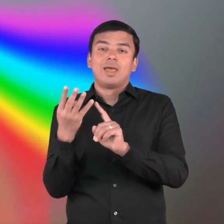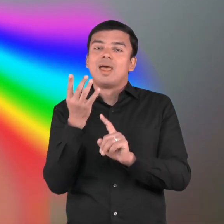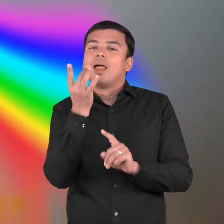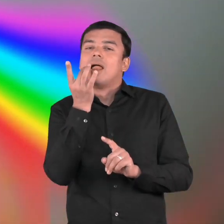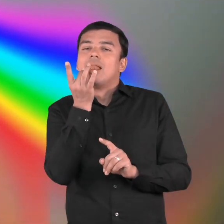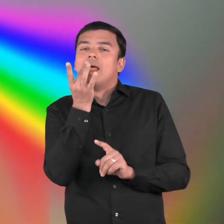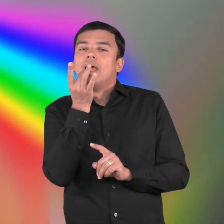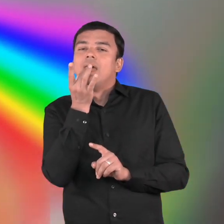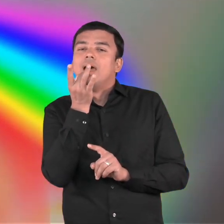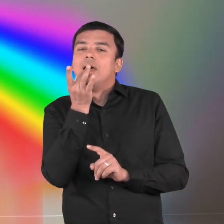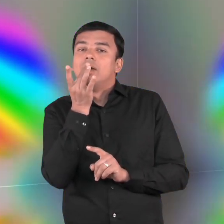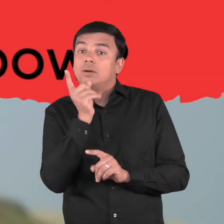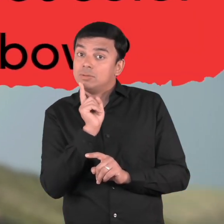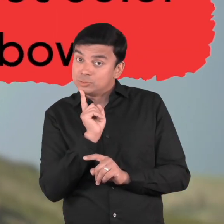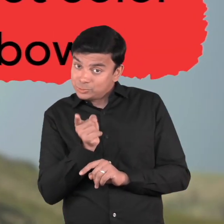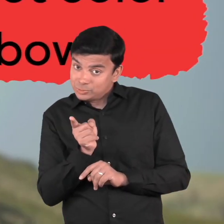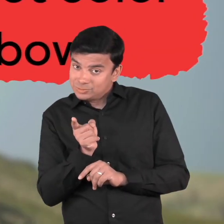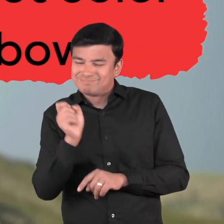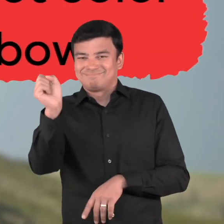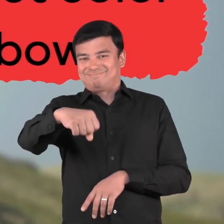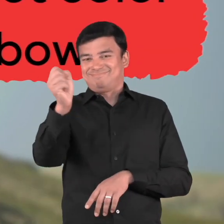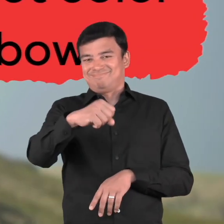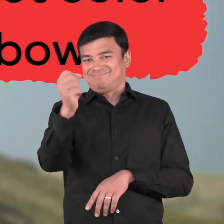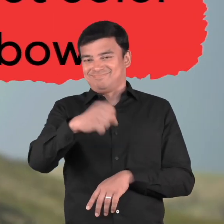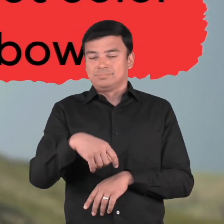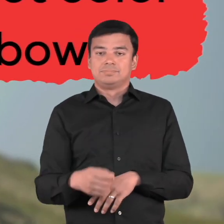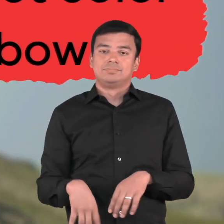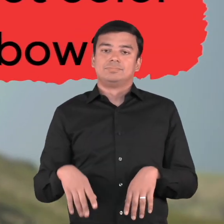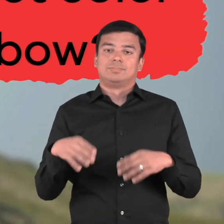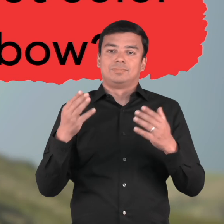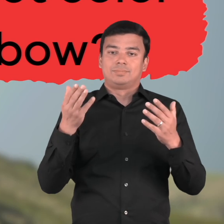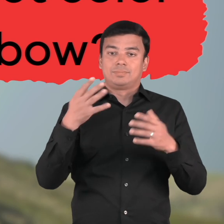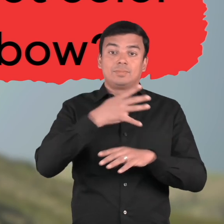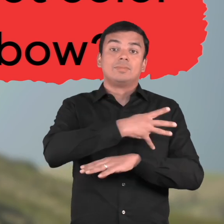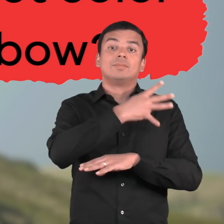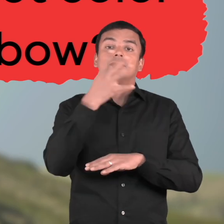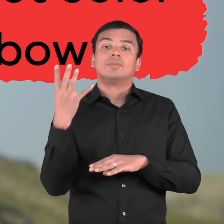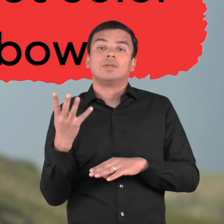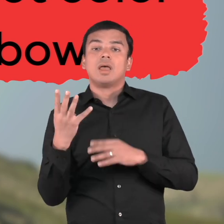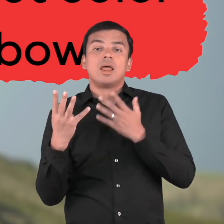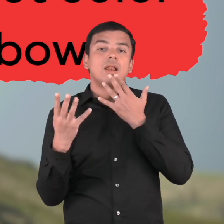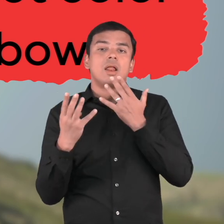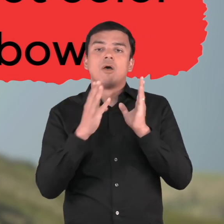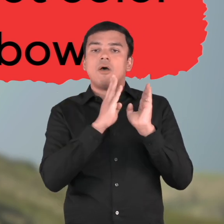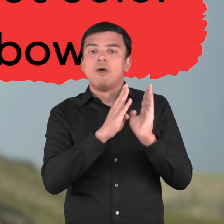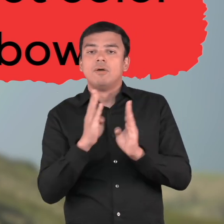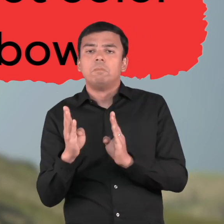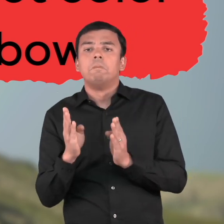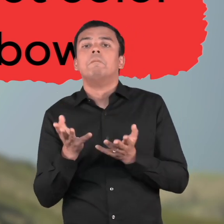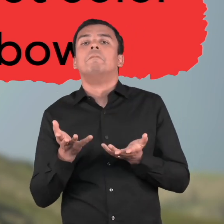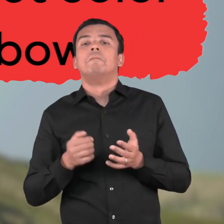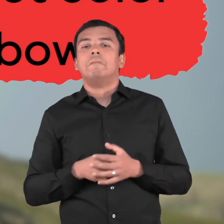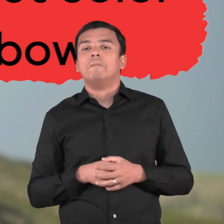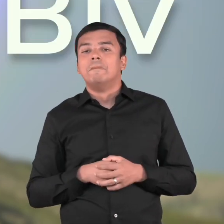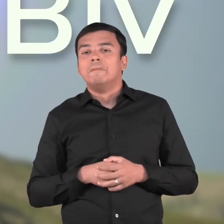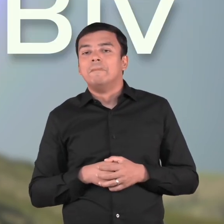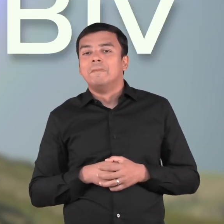True What is the correct color order of a rainbow? Red